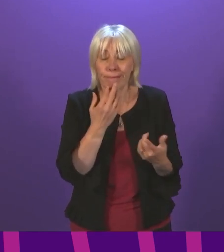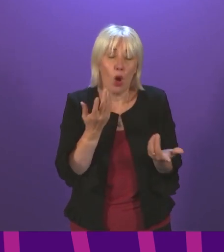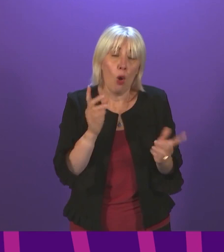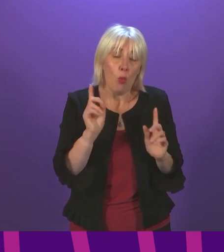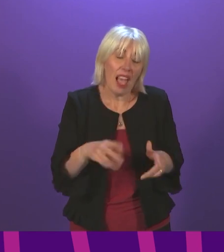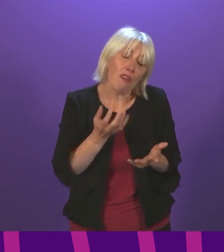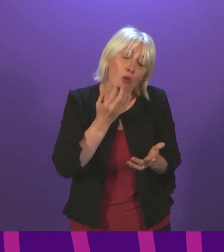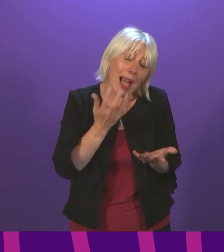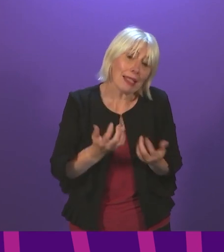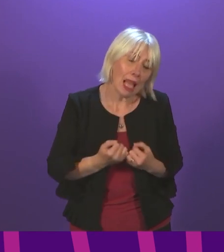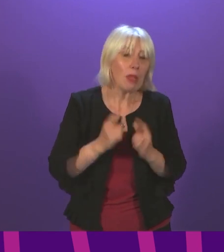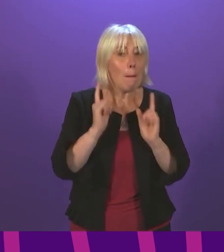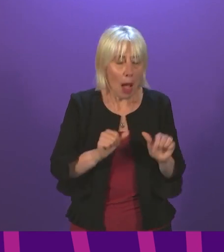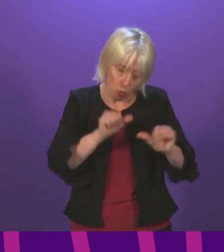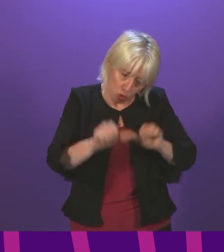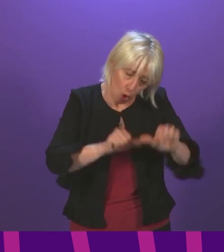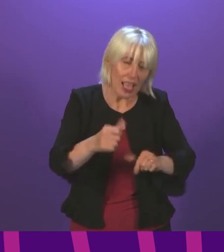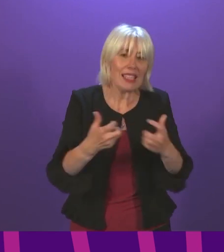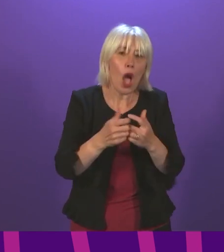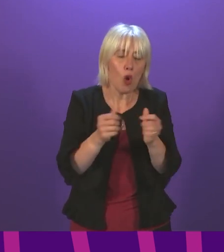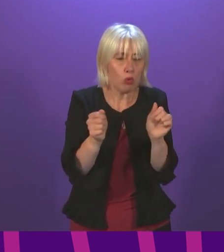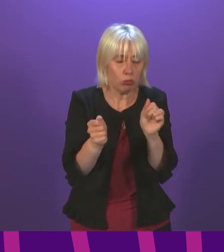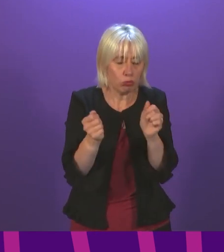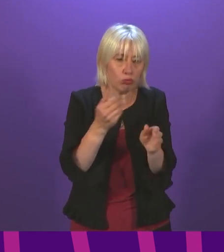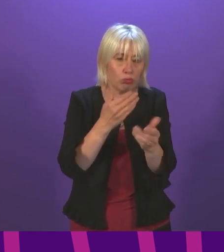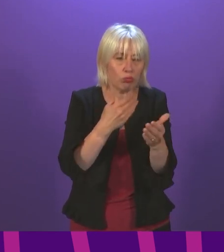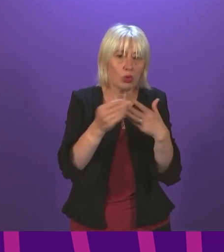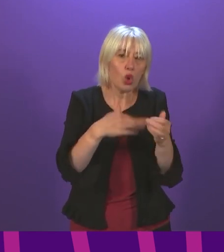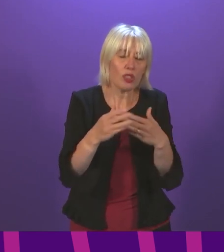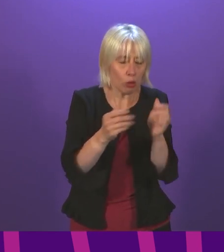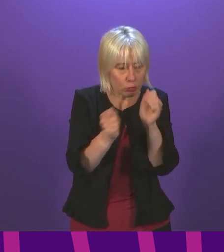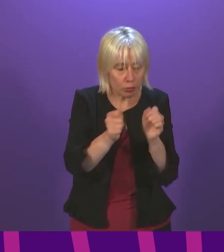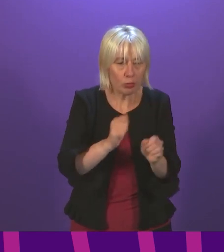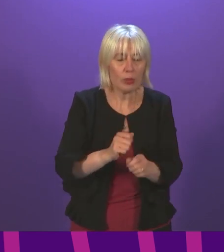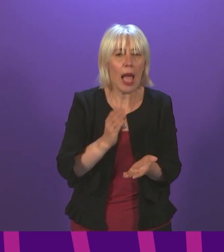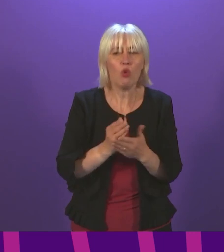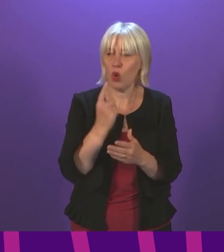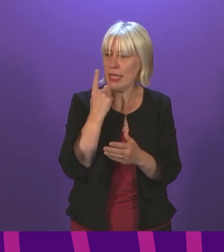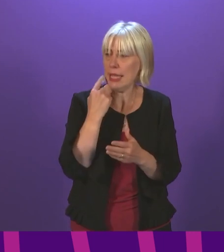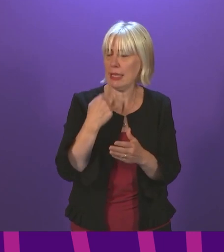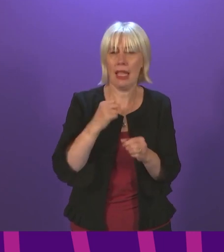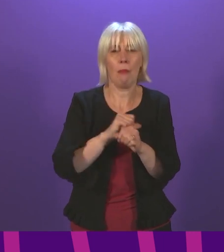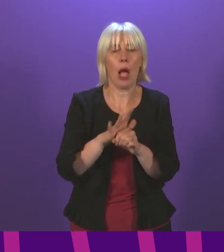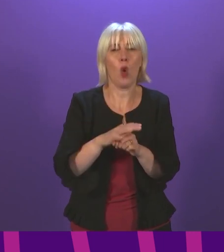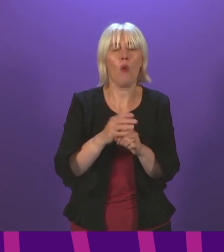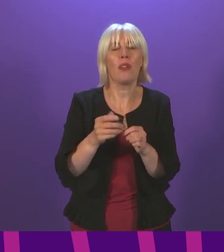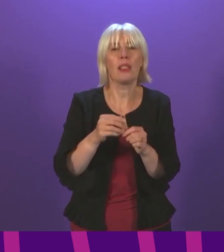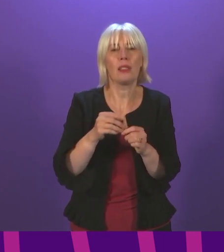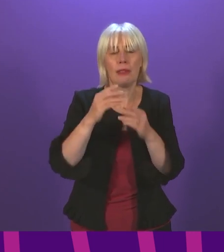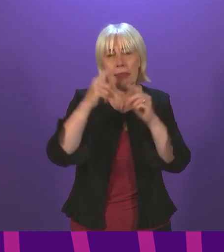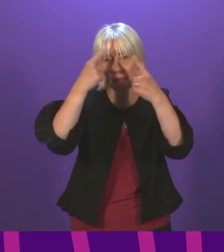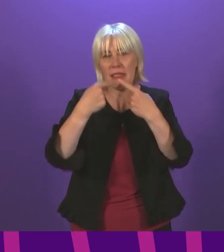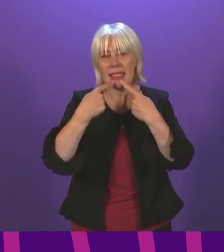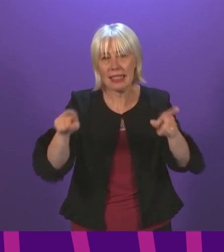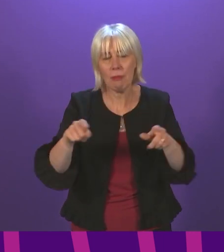But what is important is we have processes in place to fix these things. think yesterday, during my COVID statement, I gave the number of the